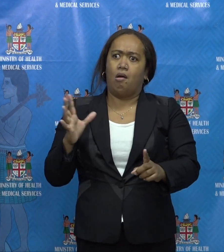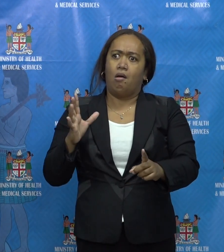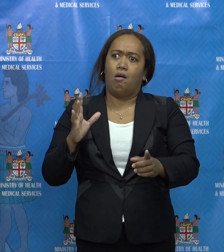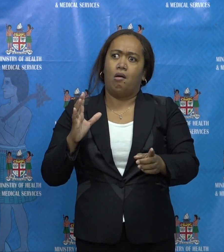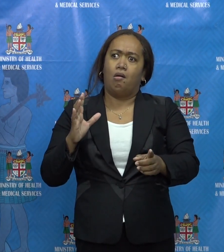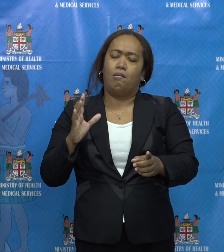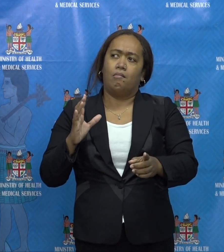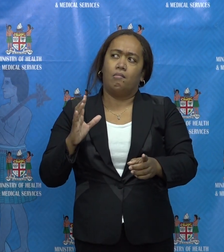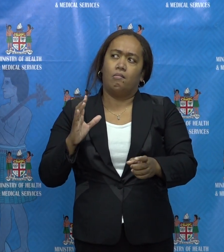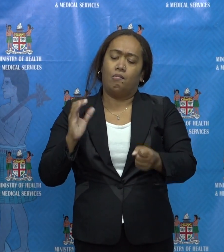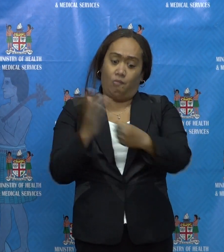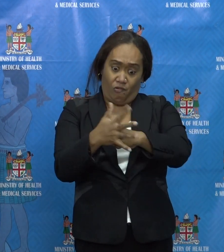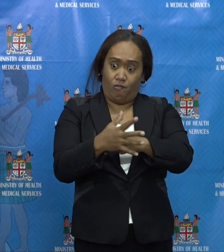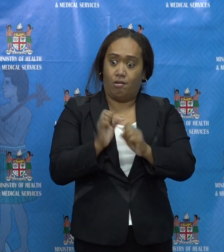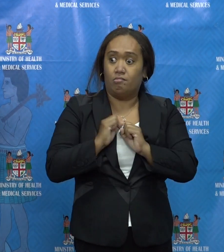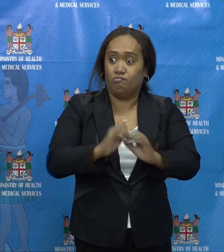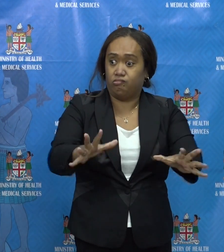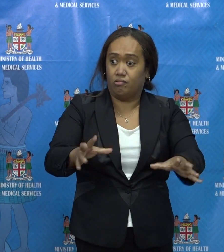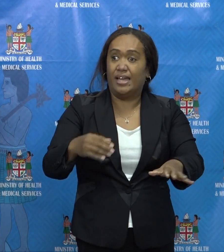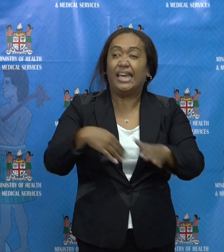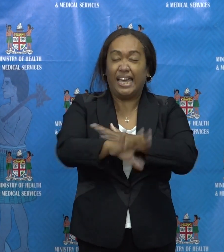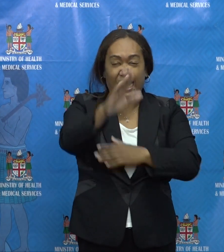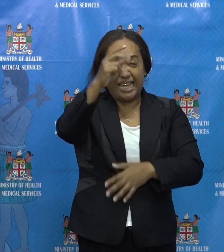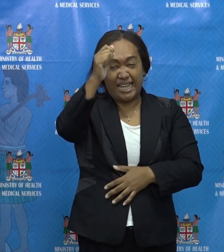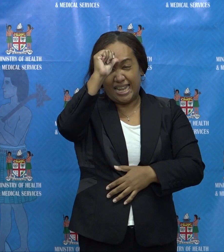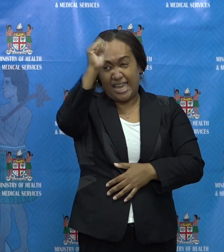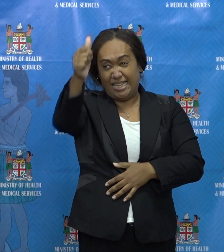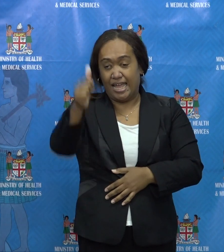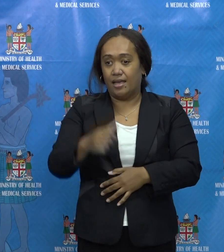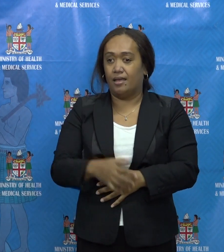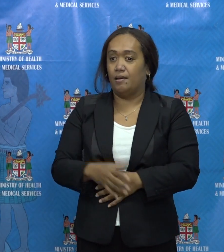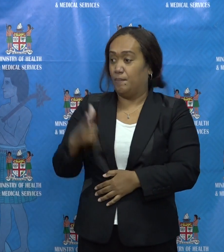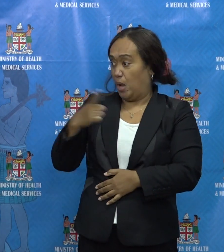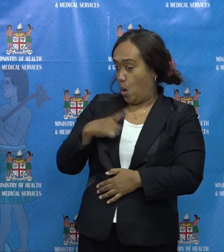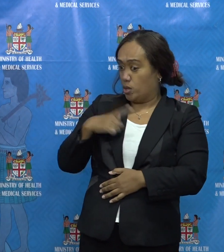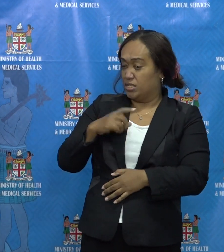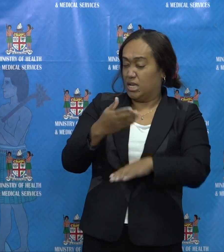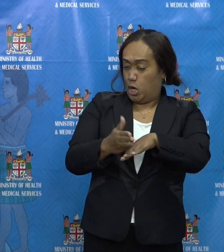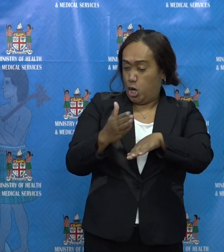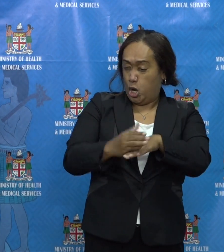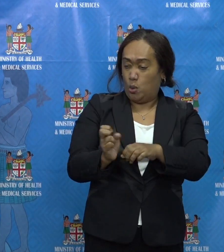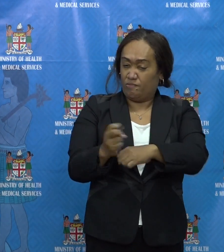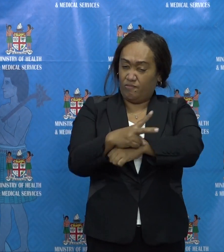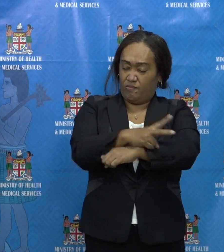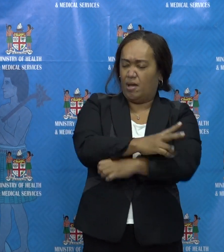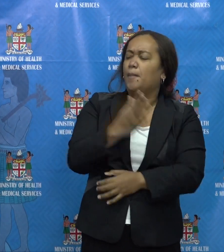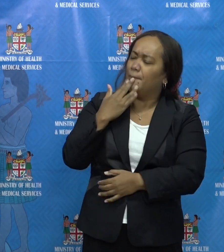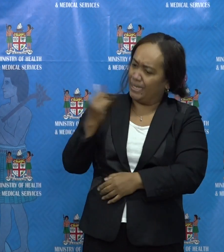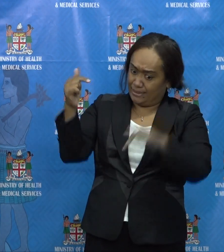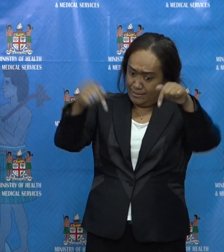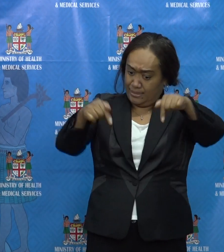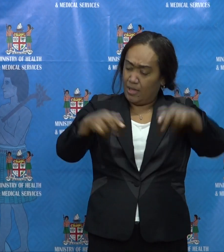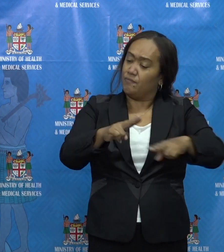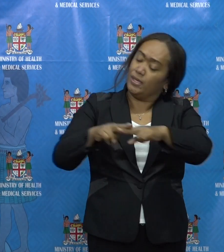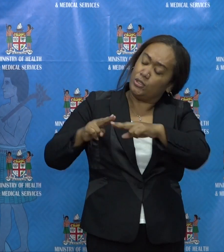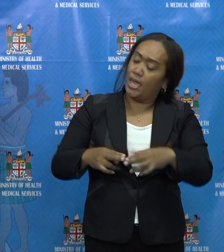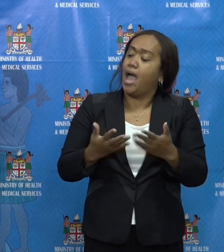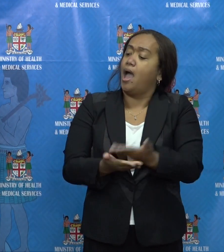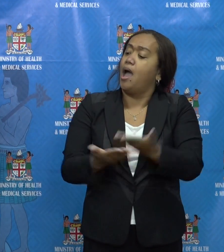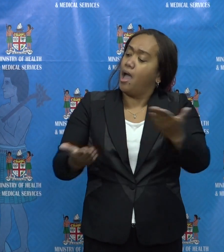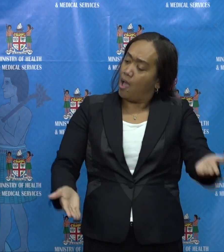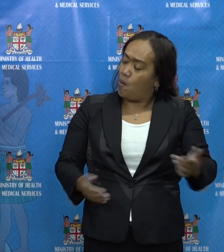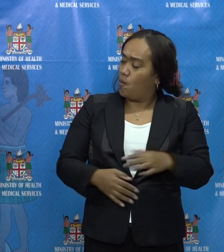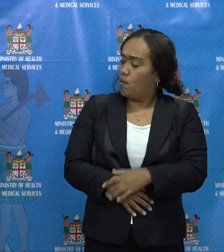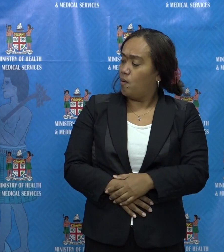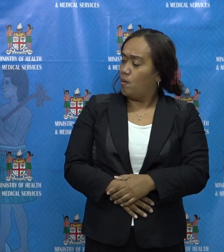cases in, uh, India is not because of, uh, the new variant. and bring it closer to home in regards